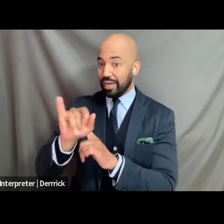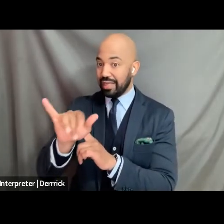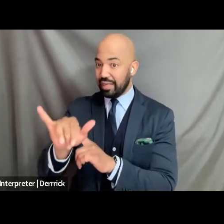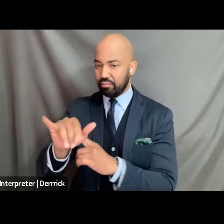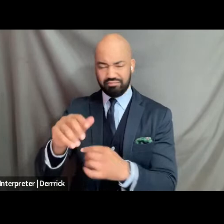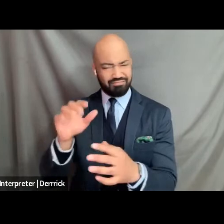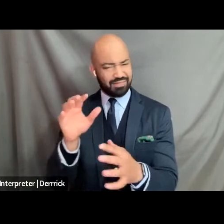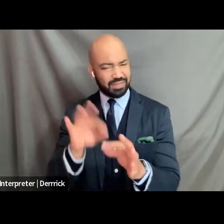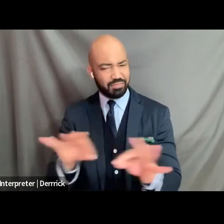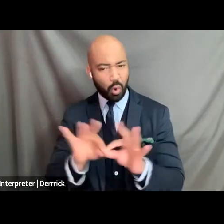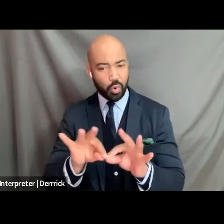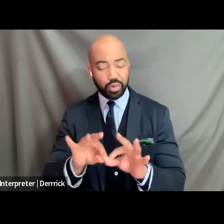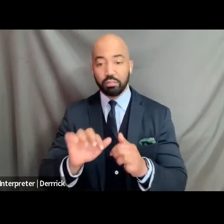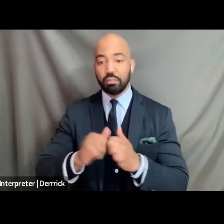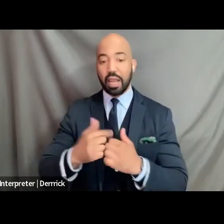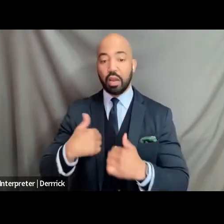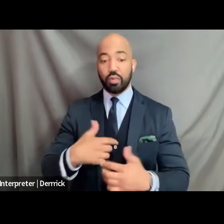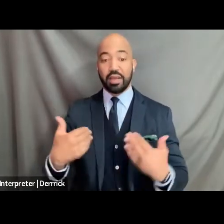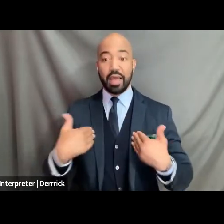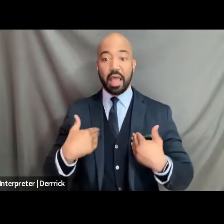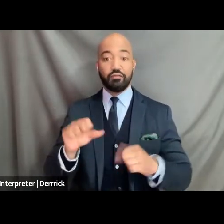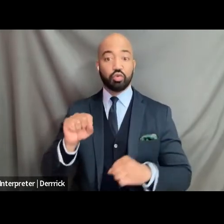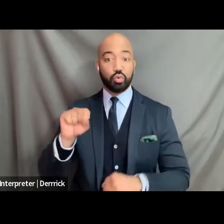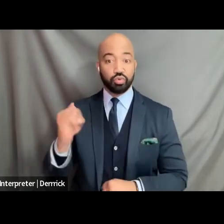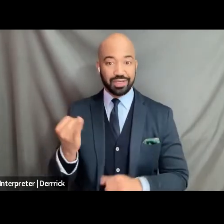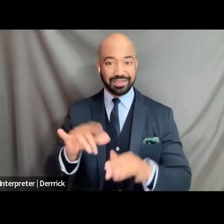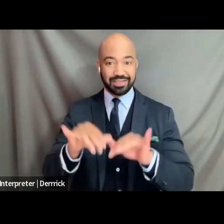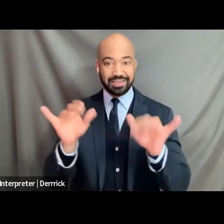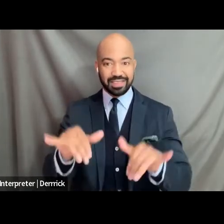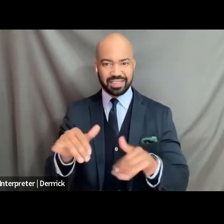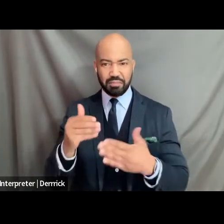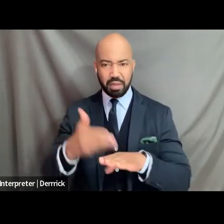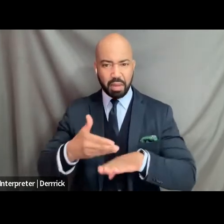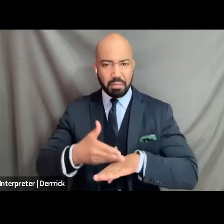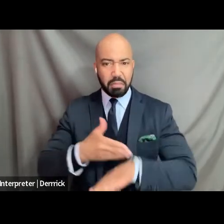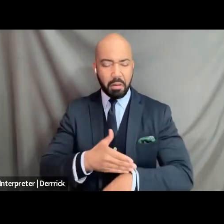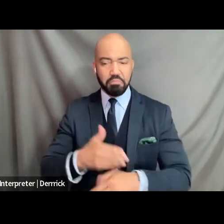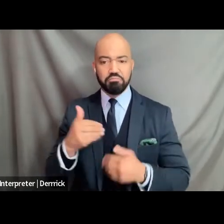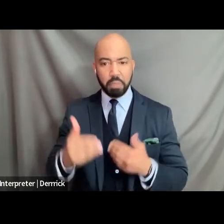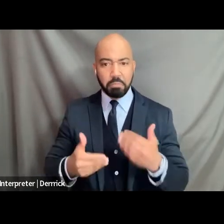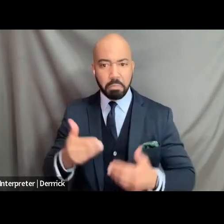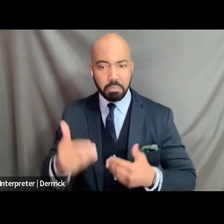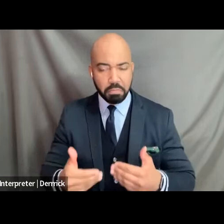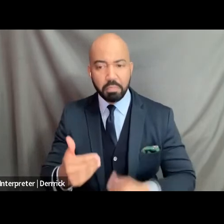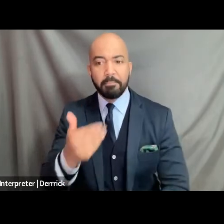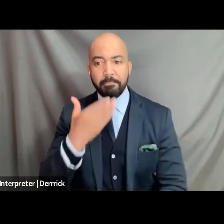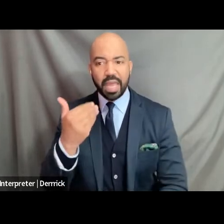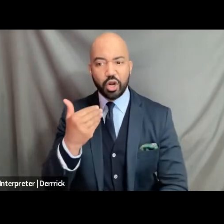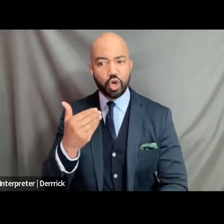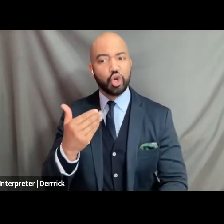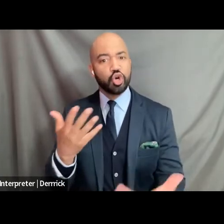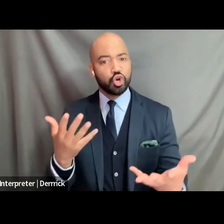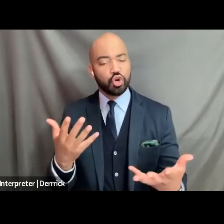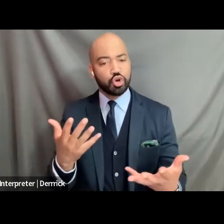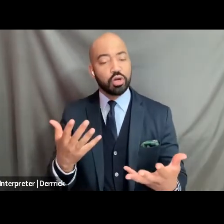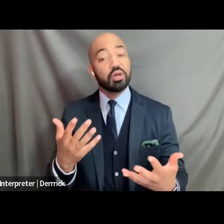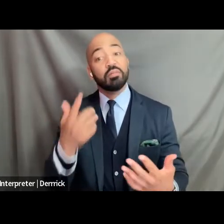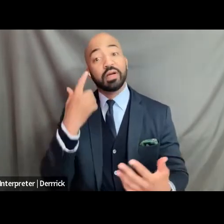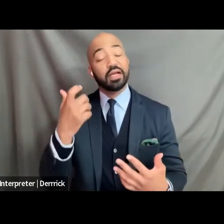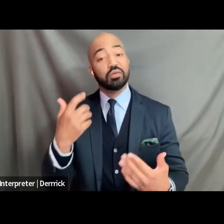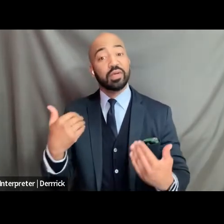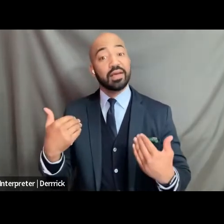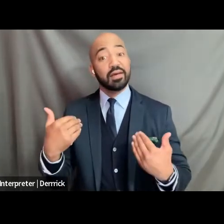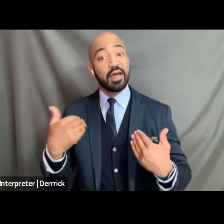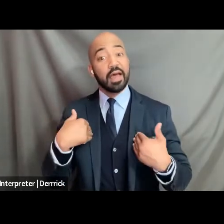can move our social justice systems how we can move our systems forward as a whole is really by providing and lifting